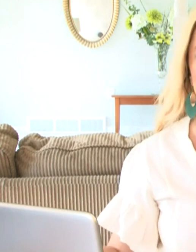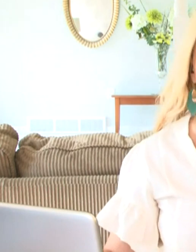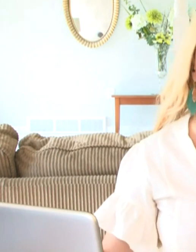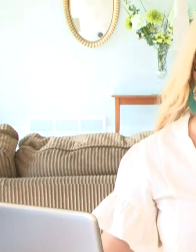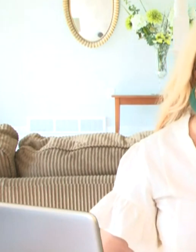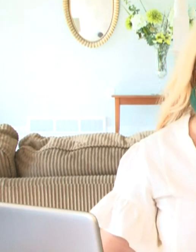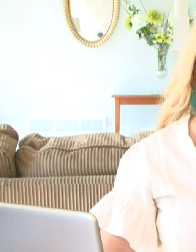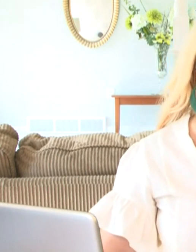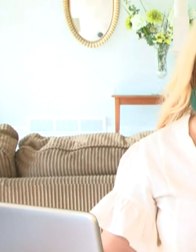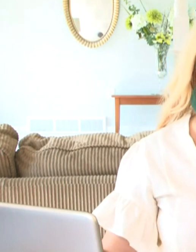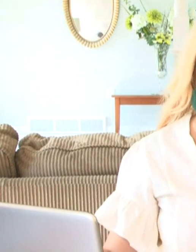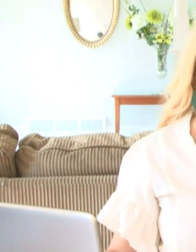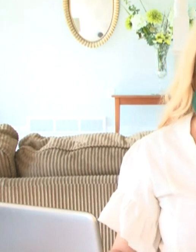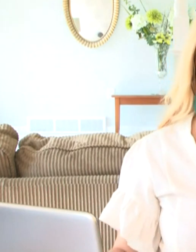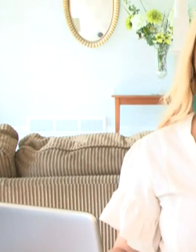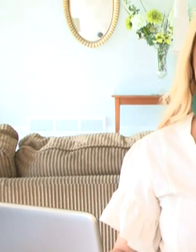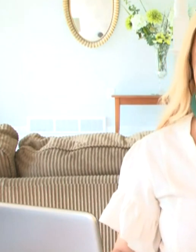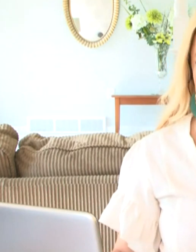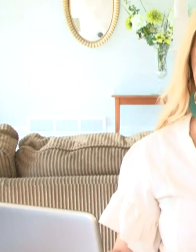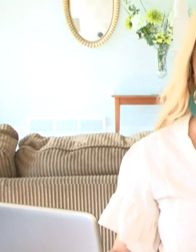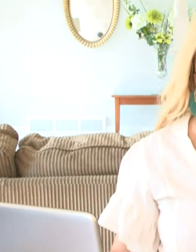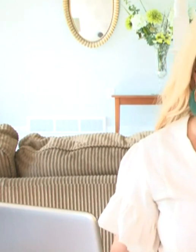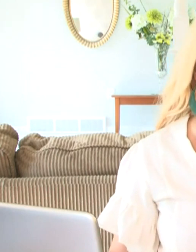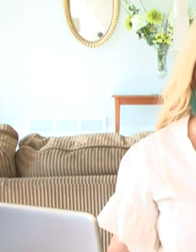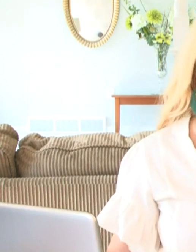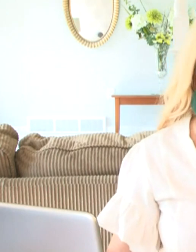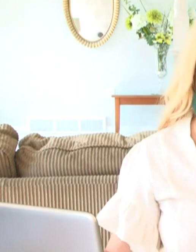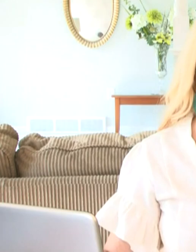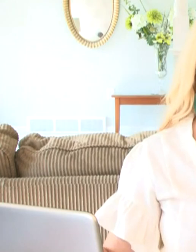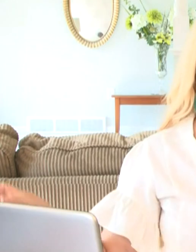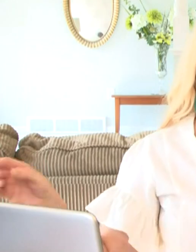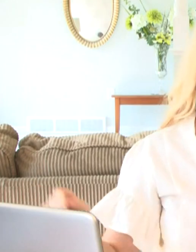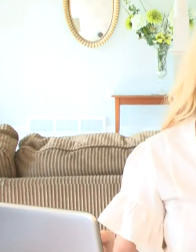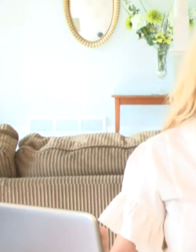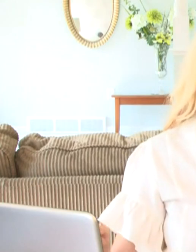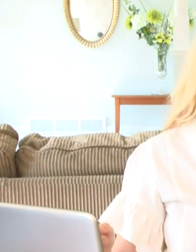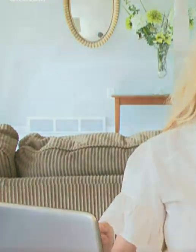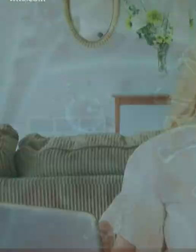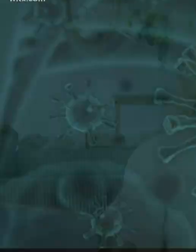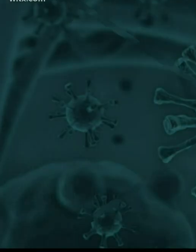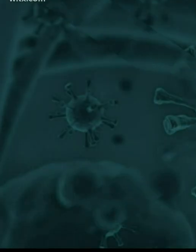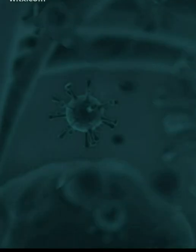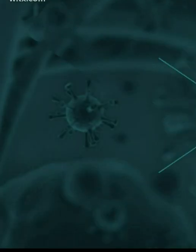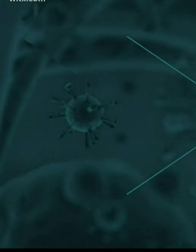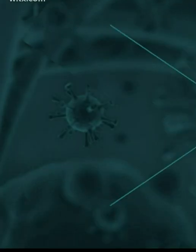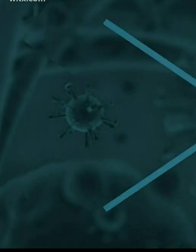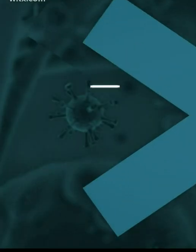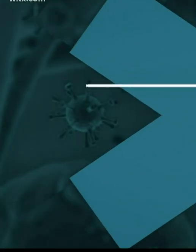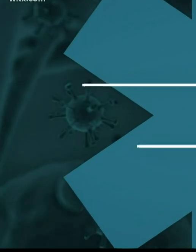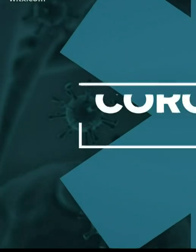explained things will definitely look a bit different. News 19's Julia Kauffman explains.